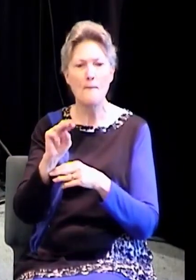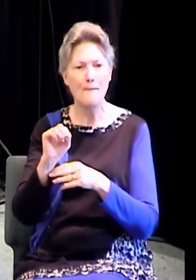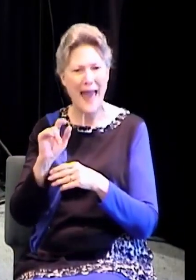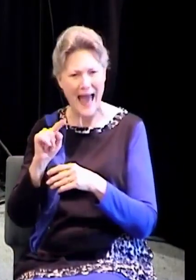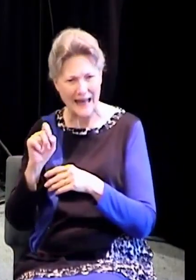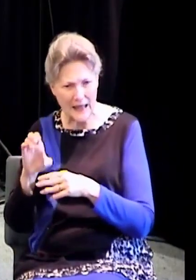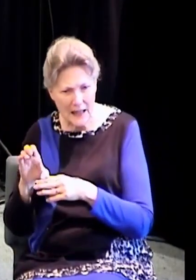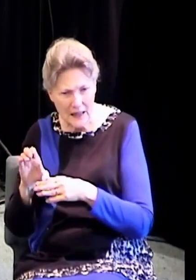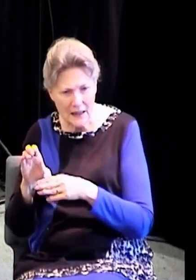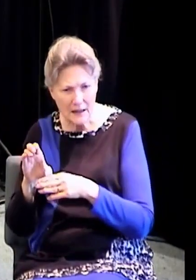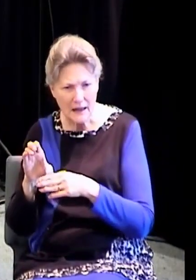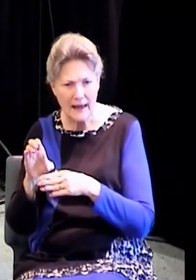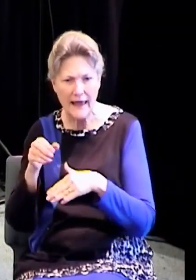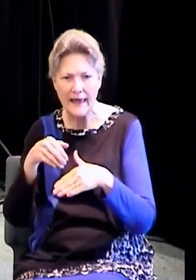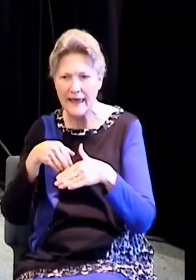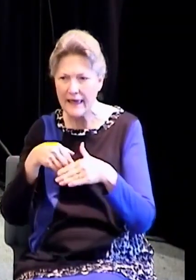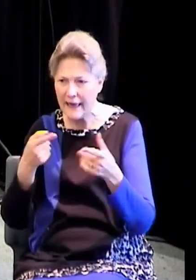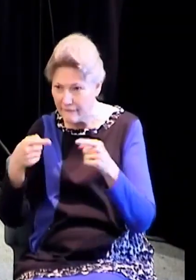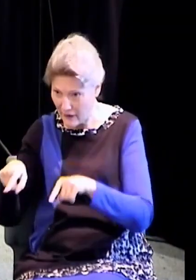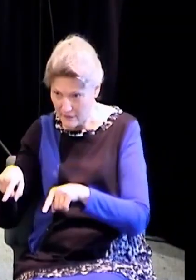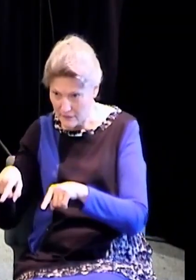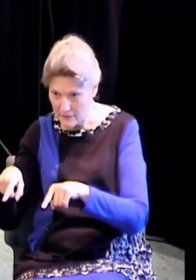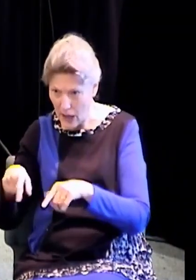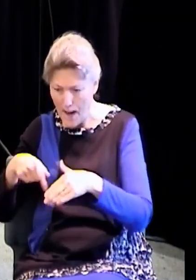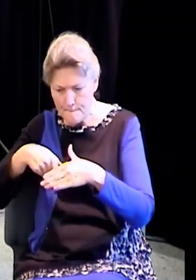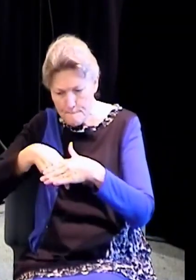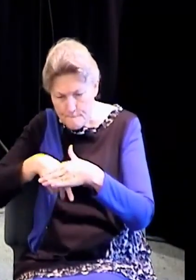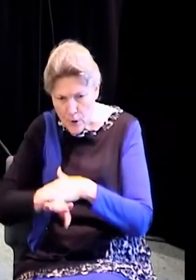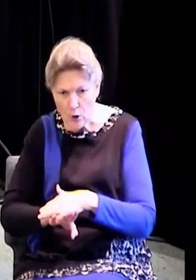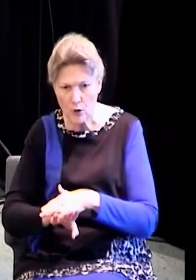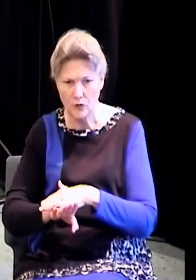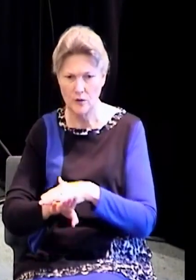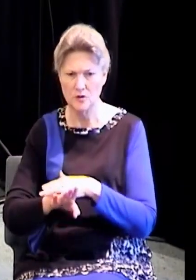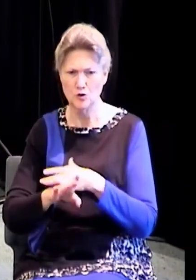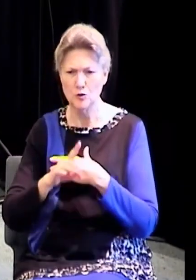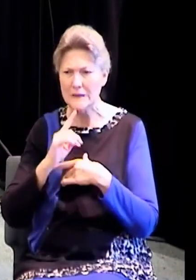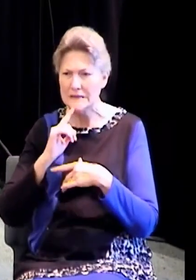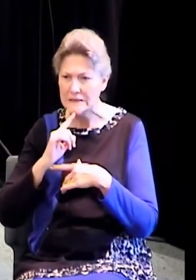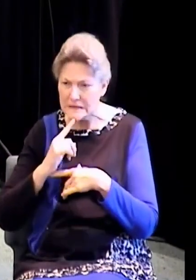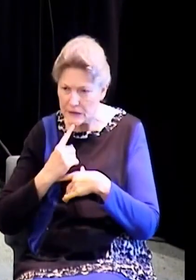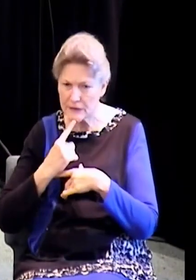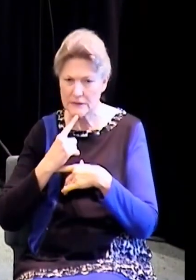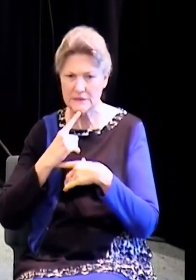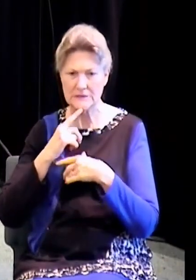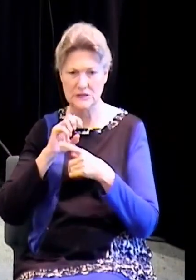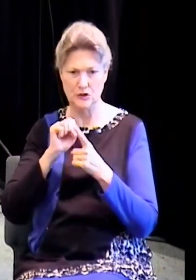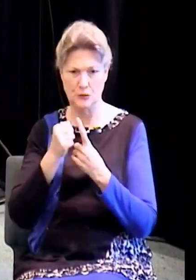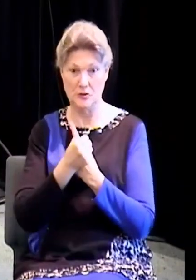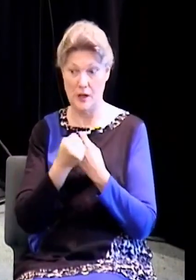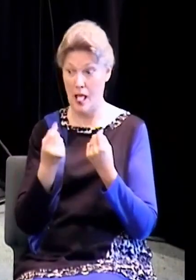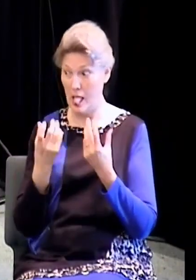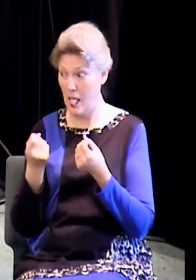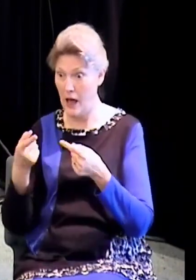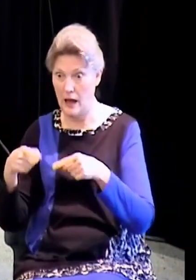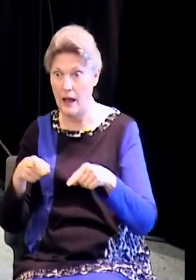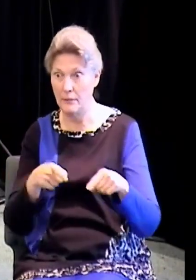birth is quite a, quite a dramatic situation. I mean, there's a lot going on. I mean, it's not just a,